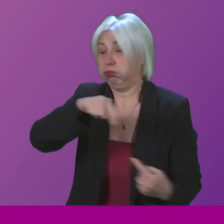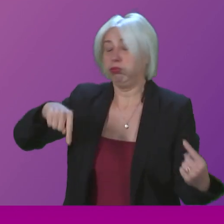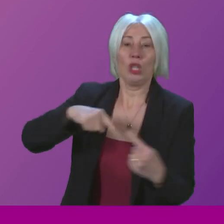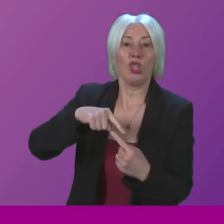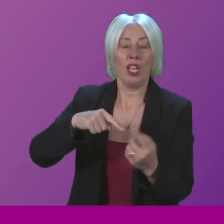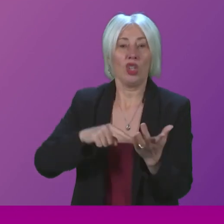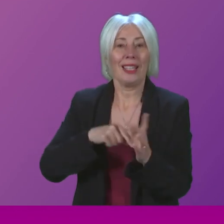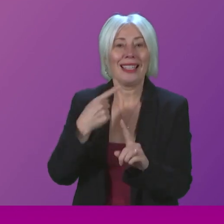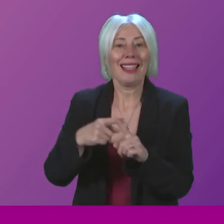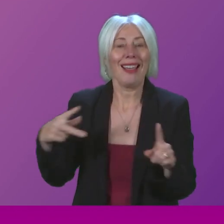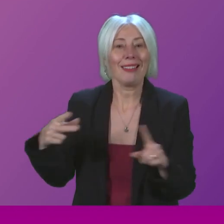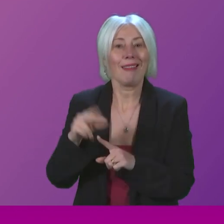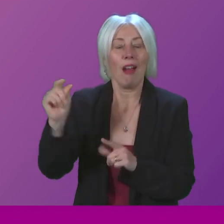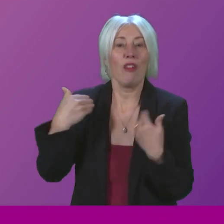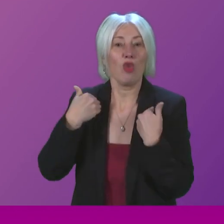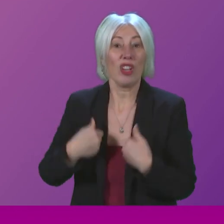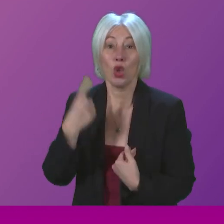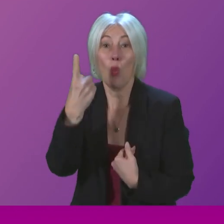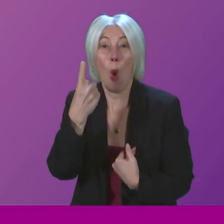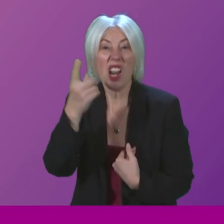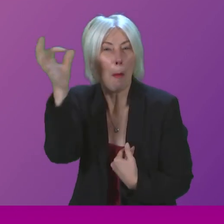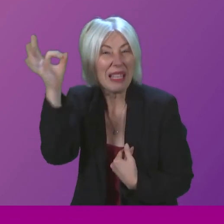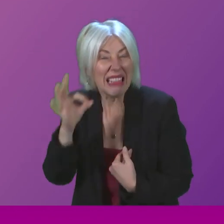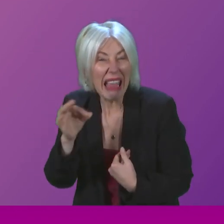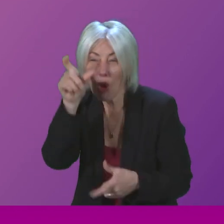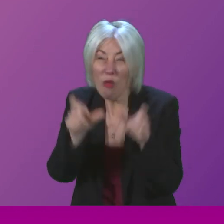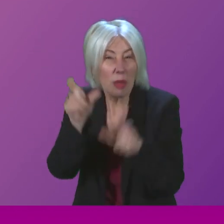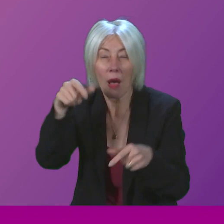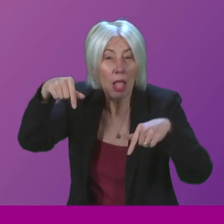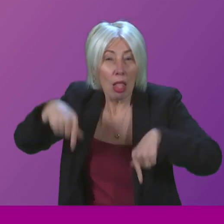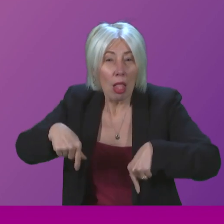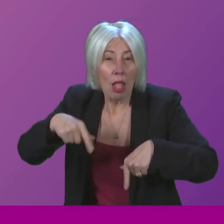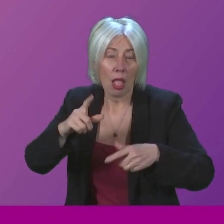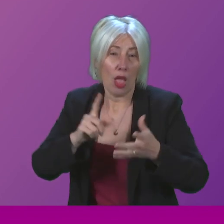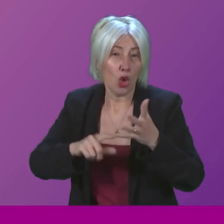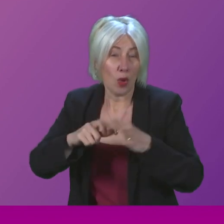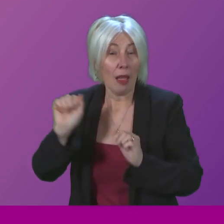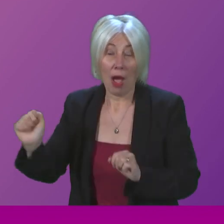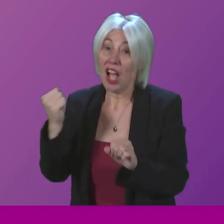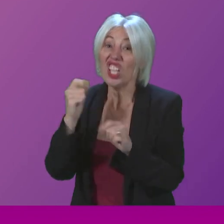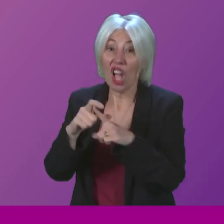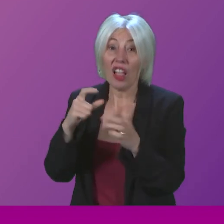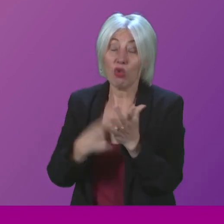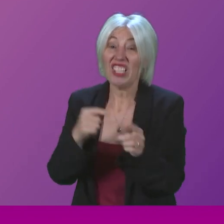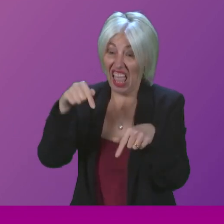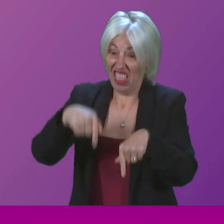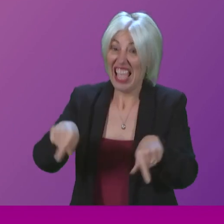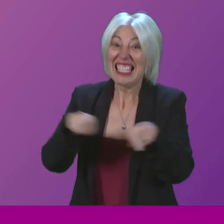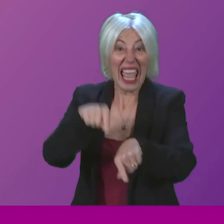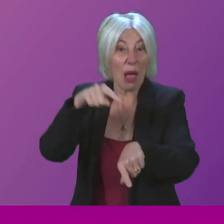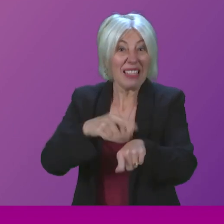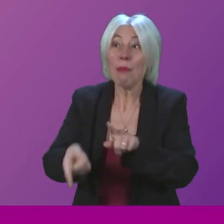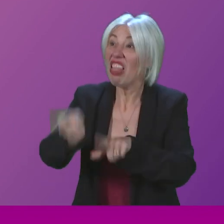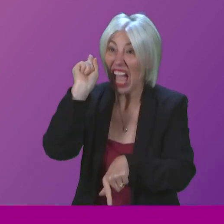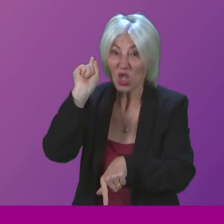of tax cuts for the richest 1% of people in the country, which Douglas Ross, this time last week, wanted